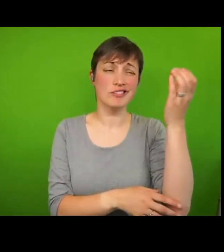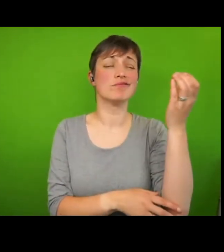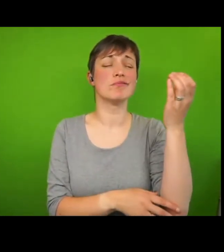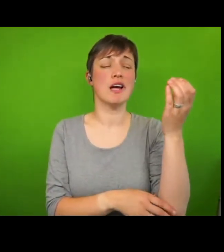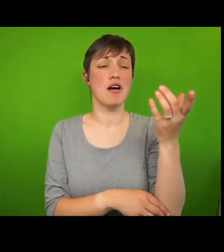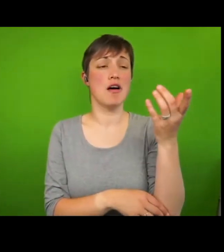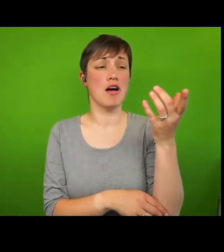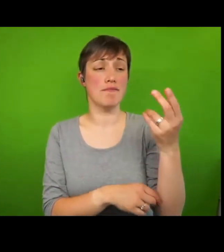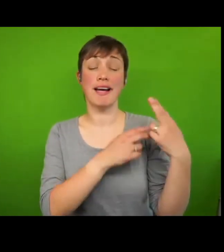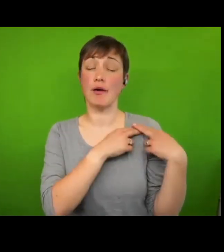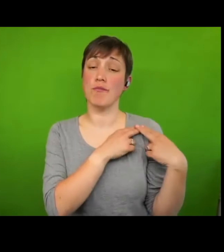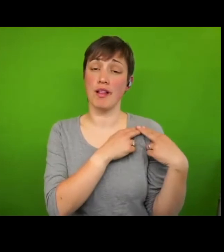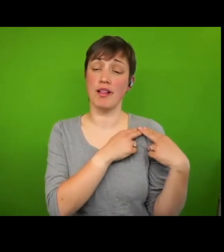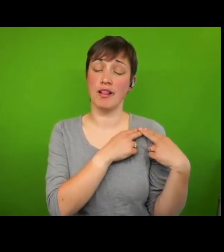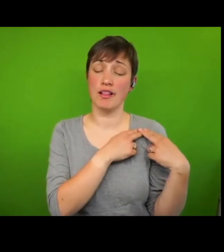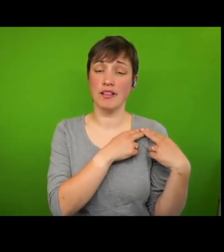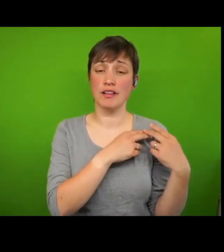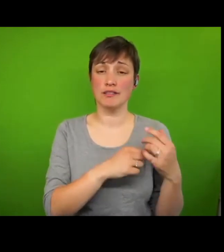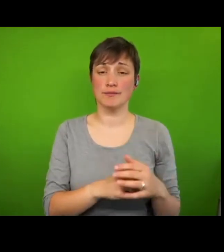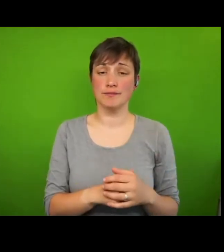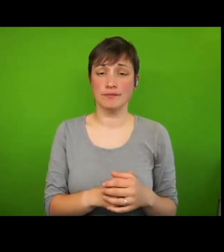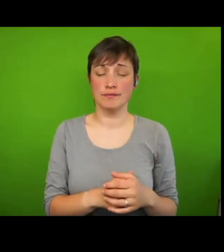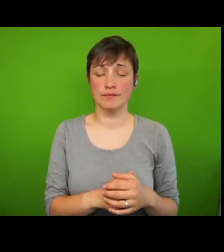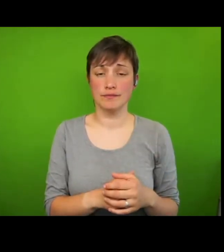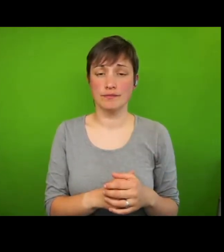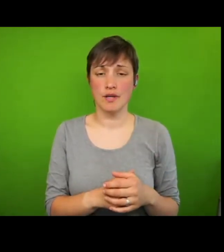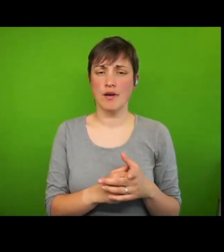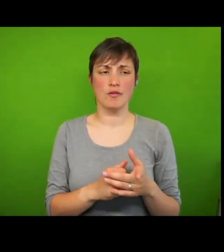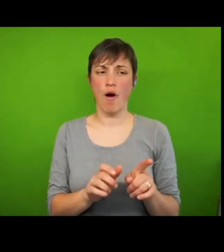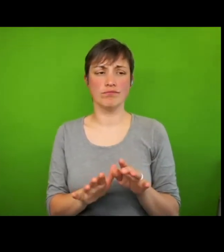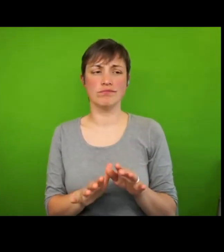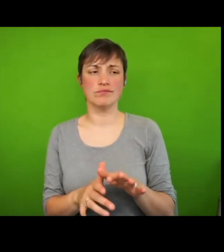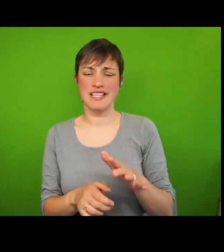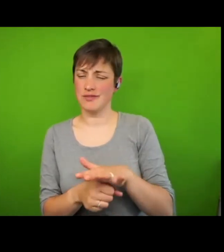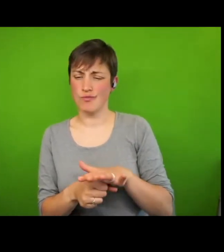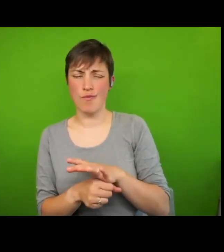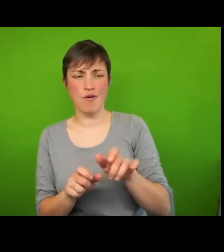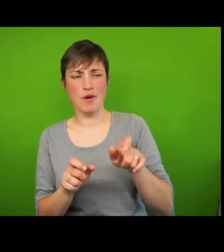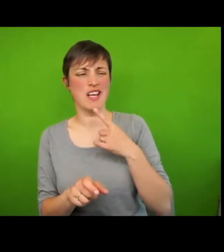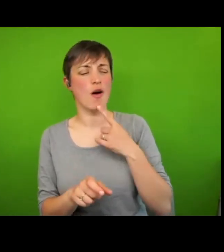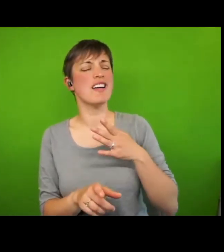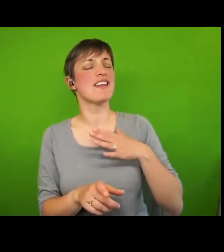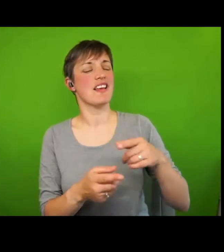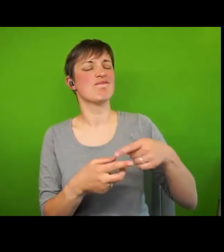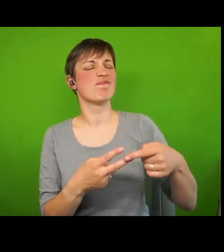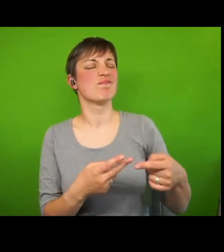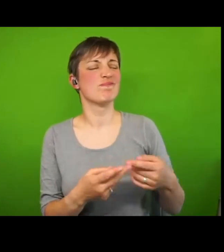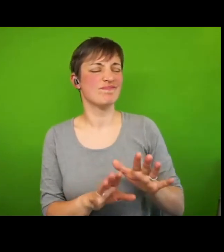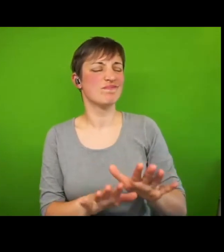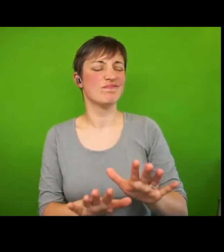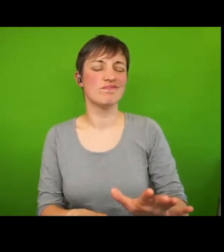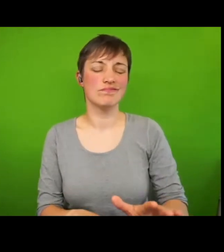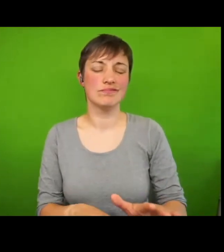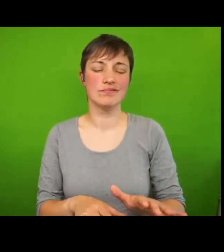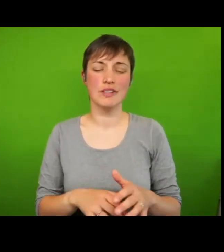state largesse whose needs are defined by others. Indeed, Walker and colleagues warn on the basis of their cross